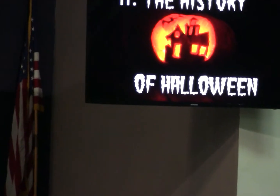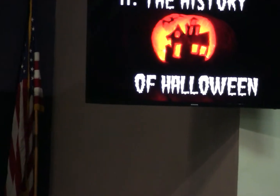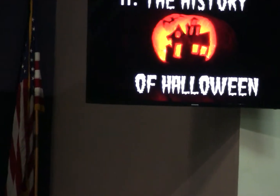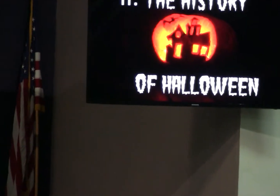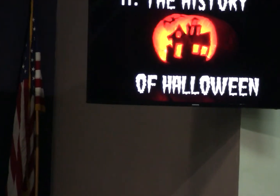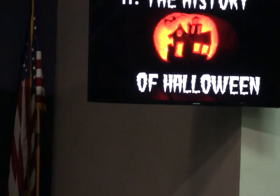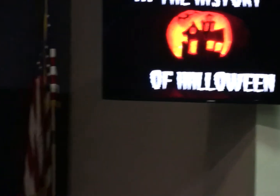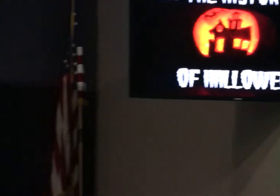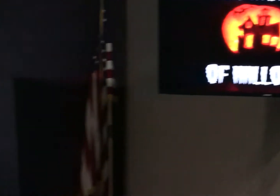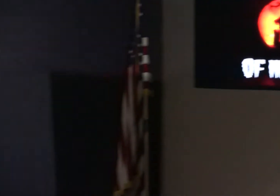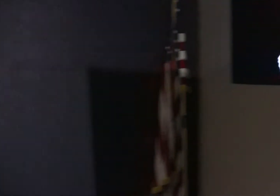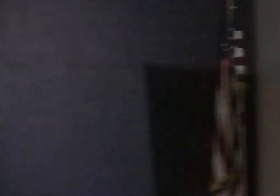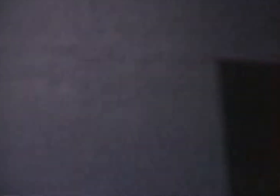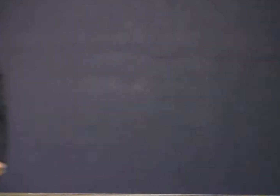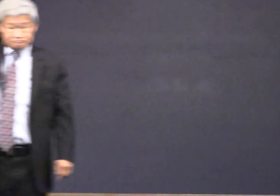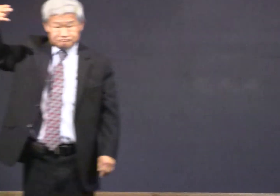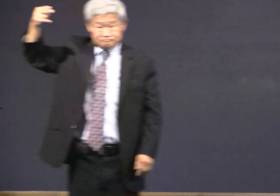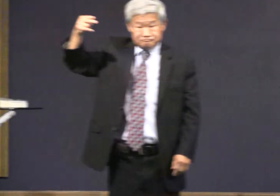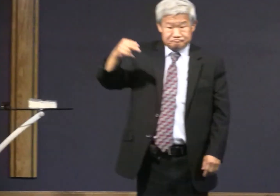of Halloween, if you're interested in history,